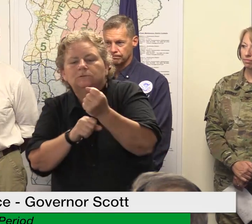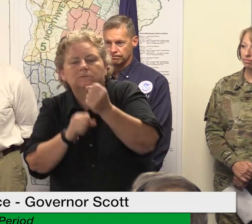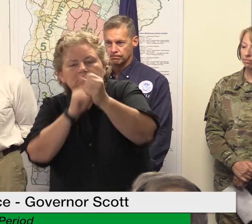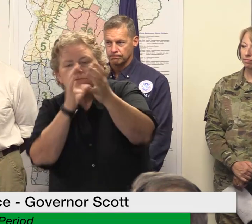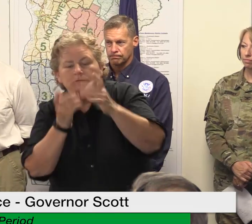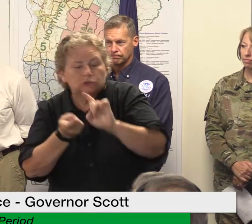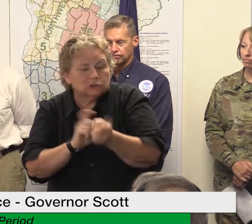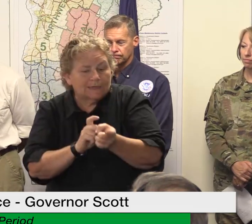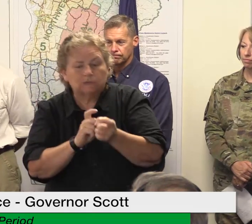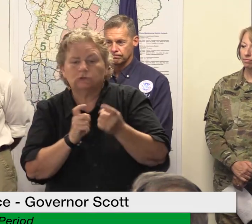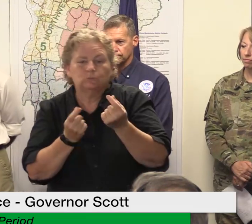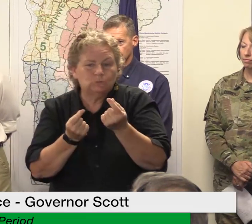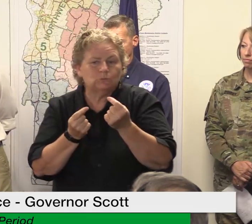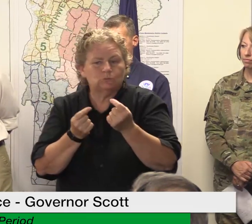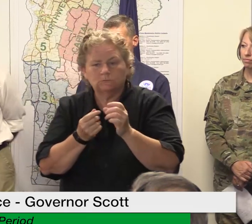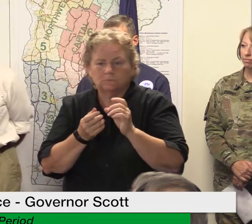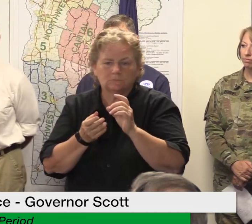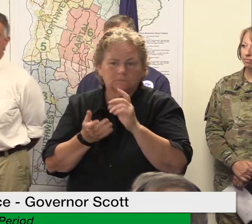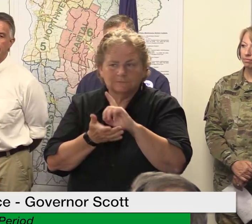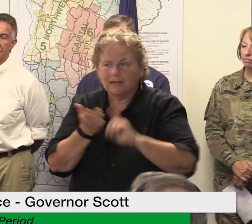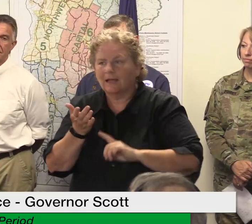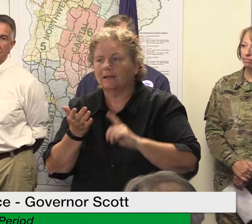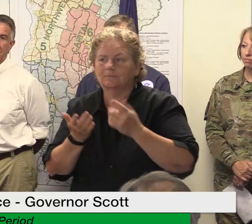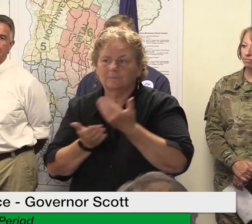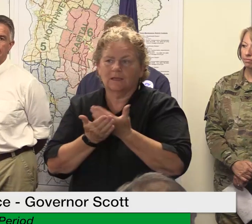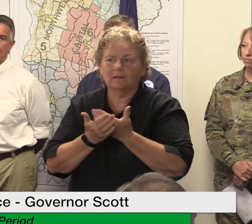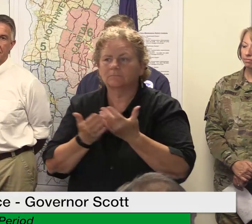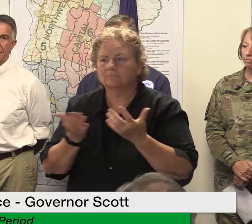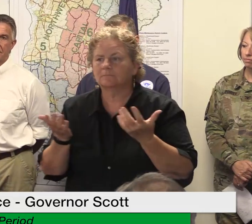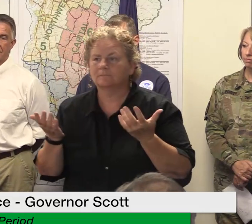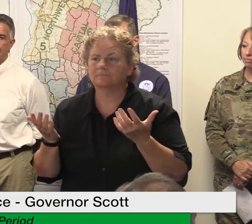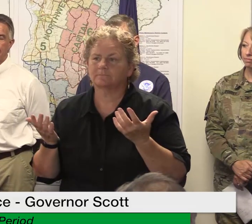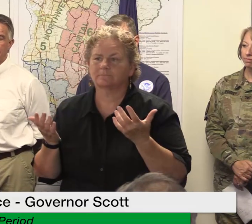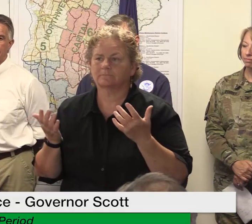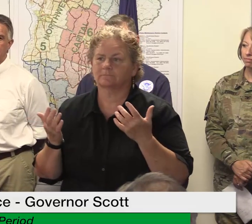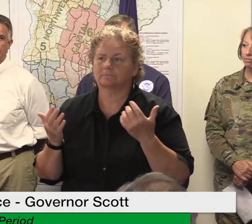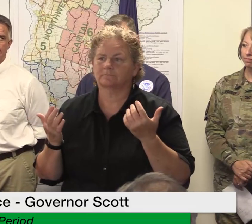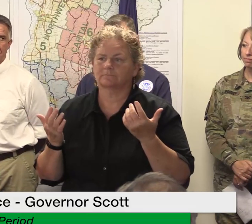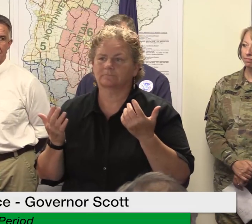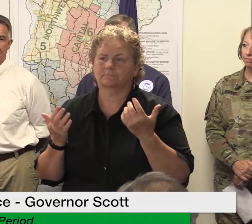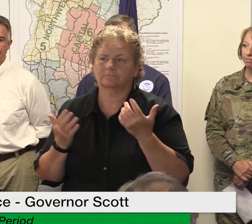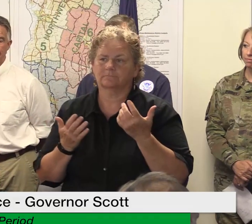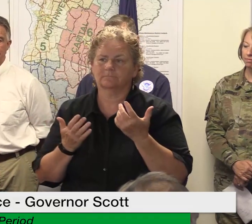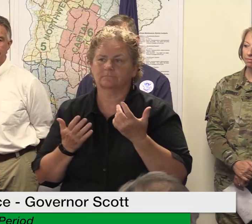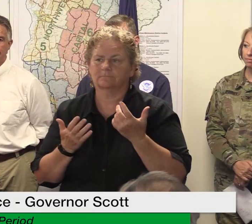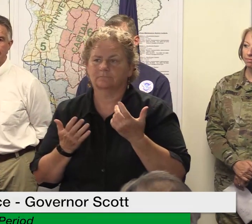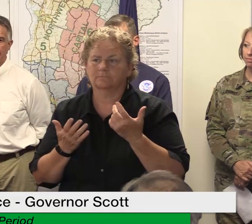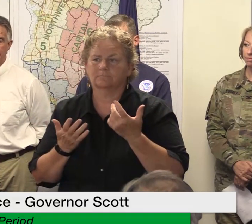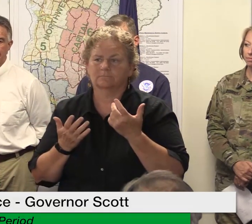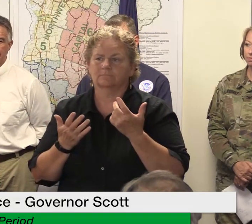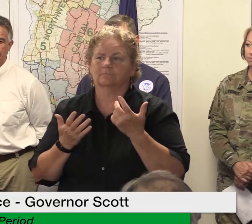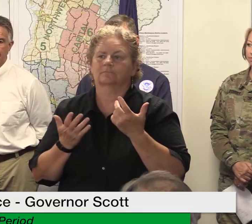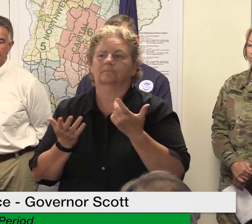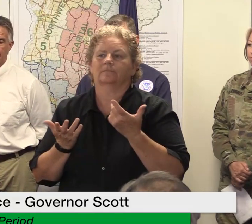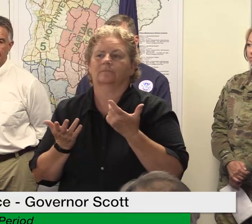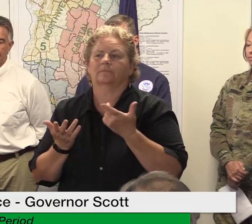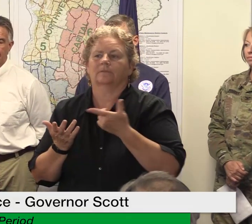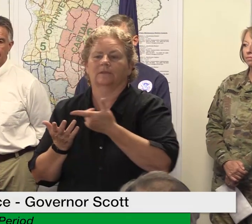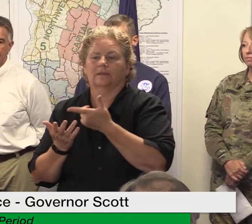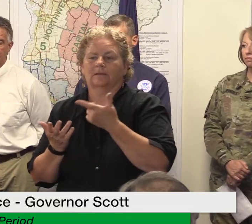is fine um the sba loans allow for the disaster loans allow for an additional 20 percent to be borrowed